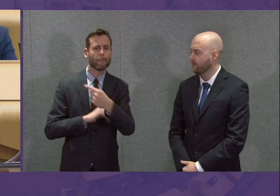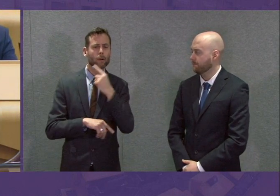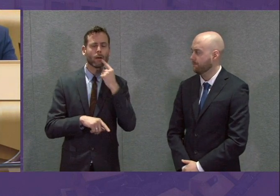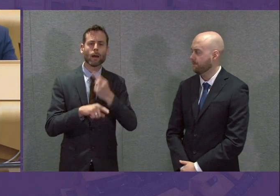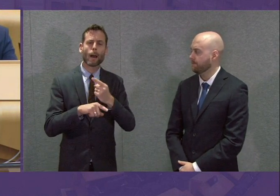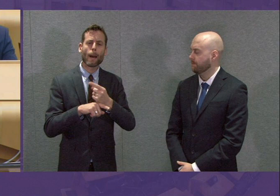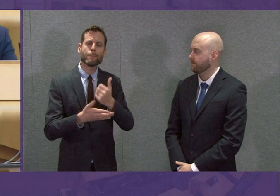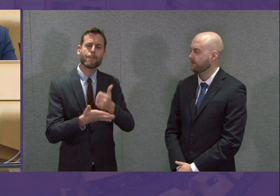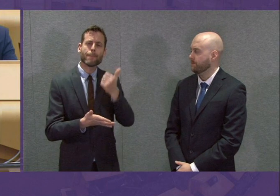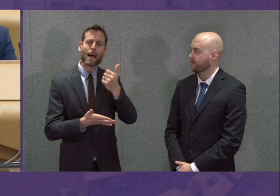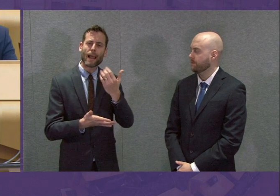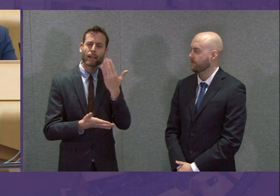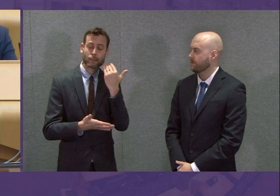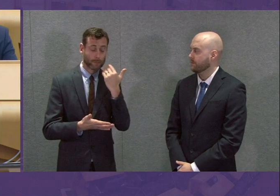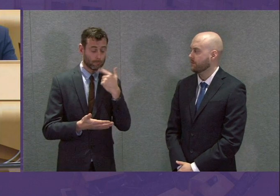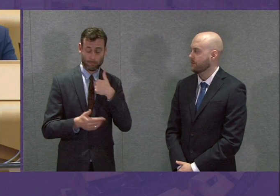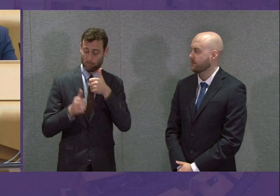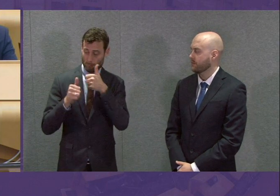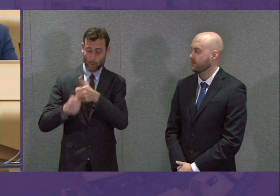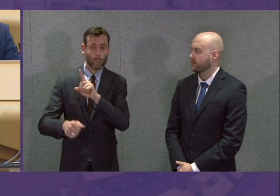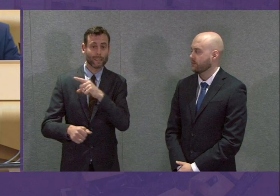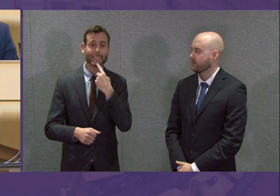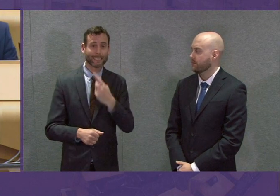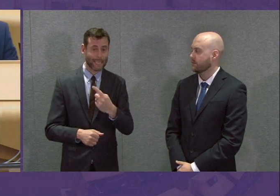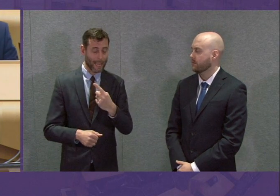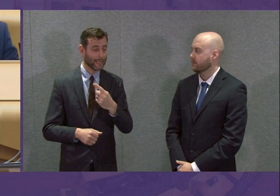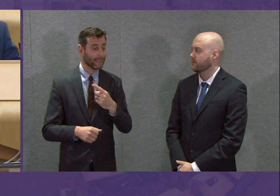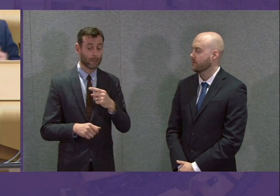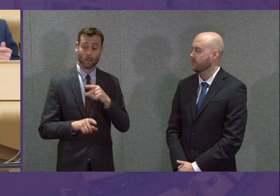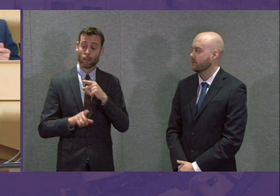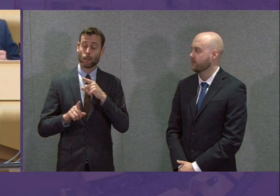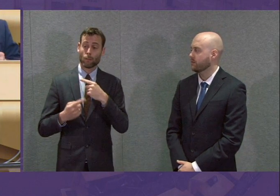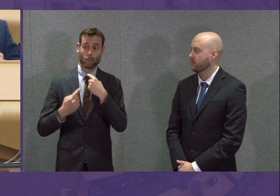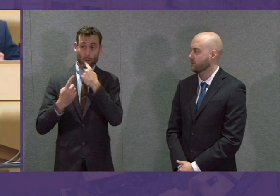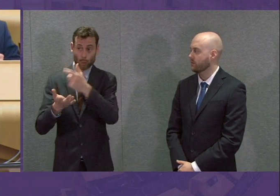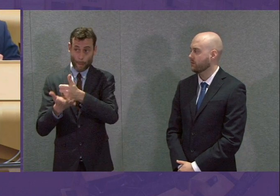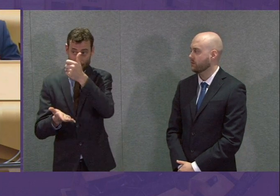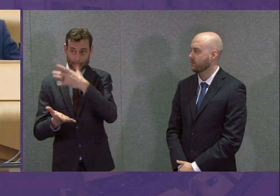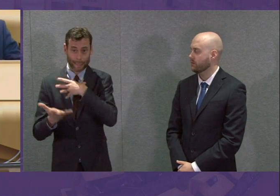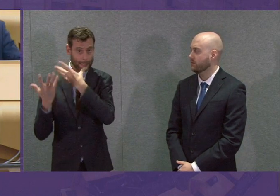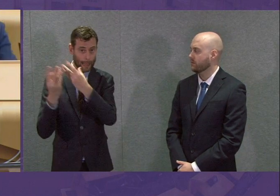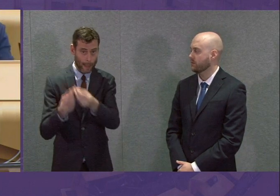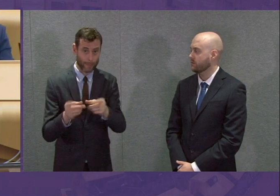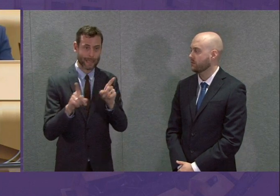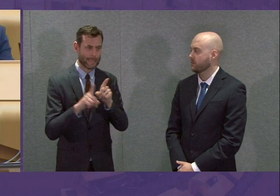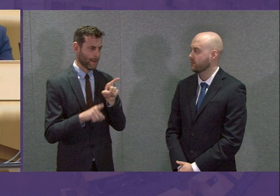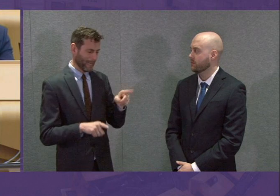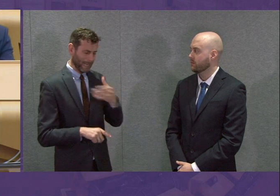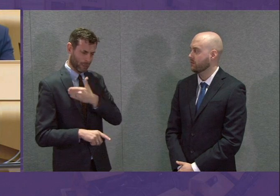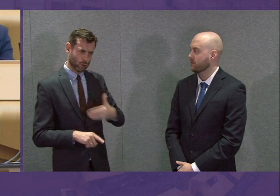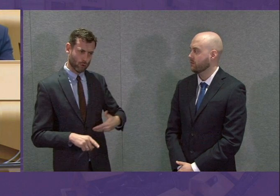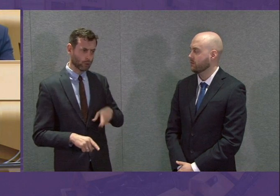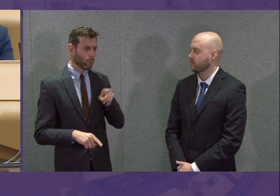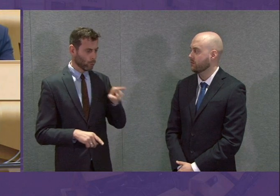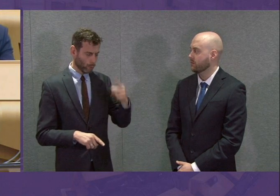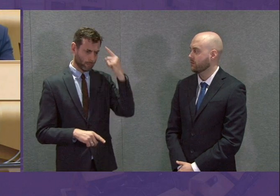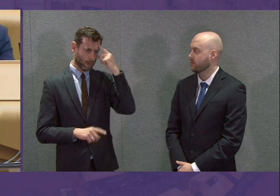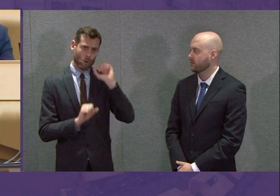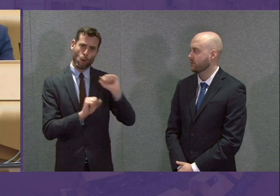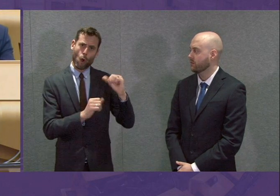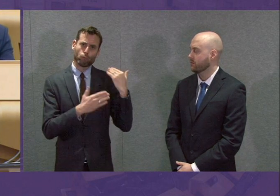absolutely endorse, and I would extend that to insurance companies. We need everybody to be playing their part and doing the right thing.